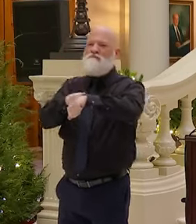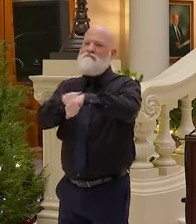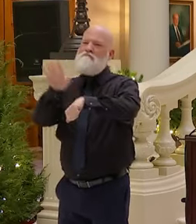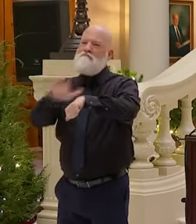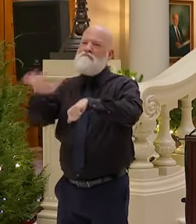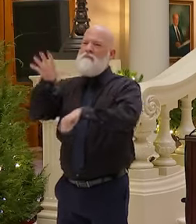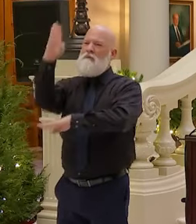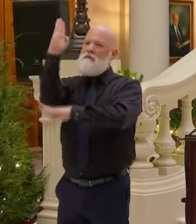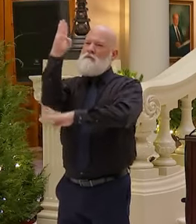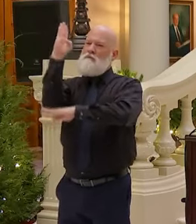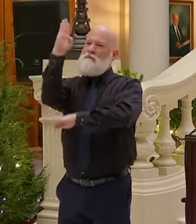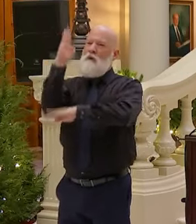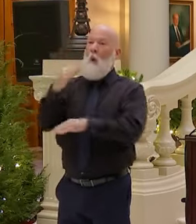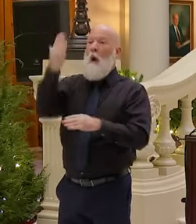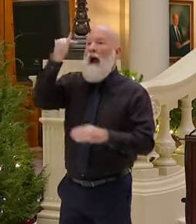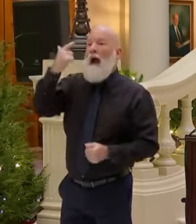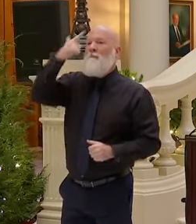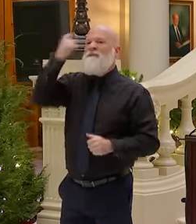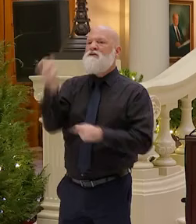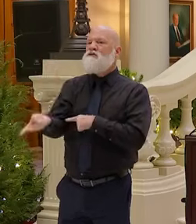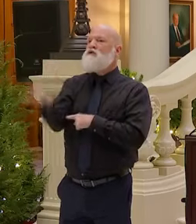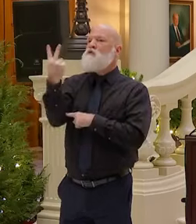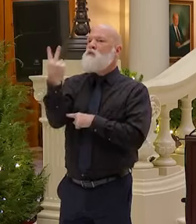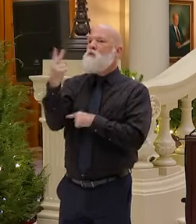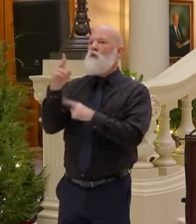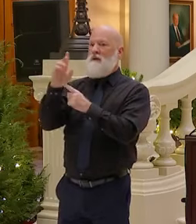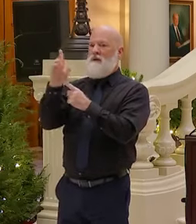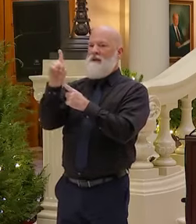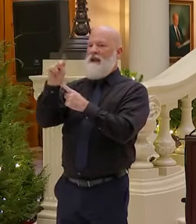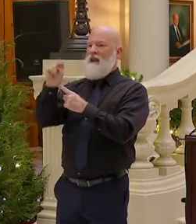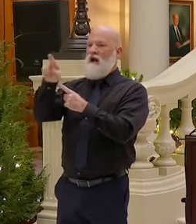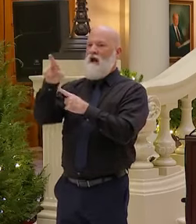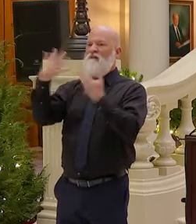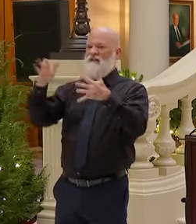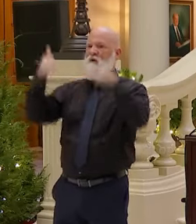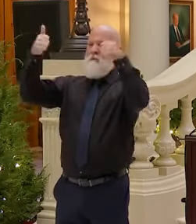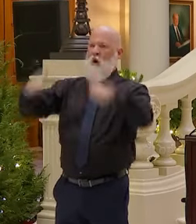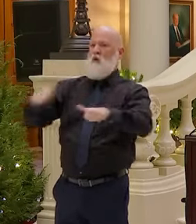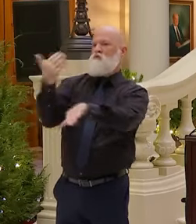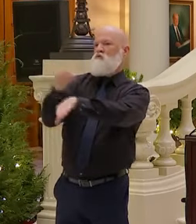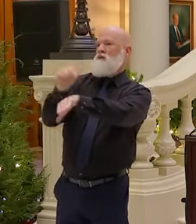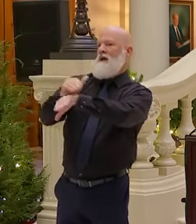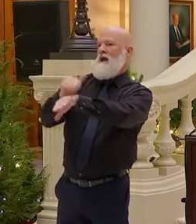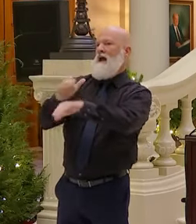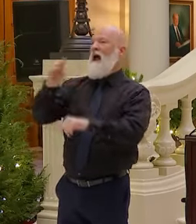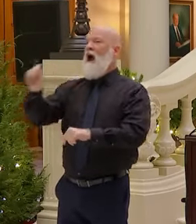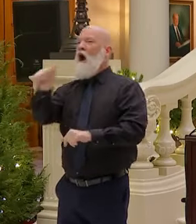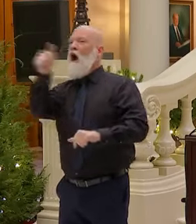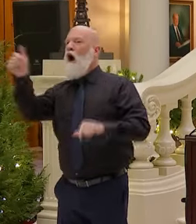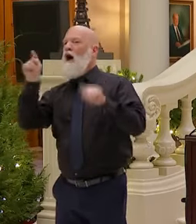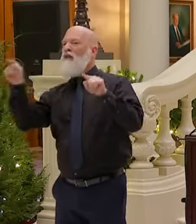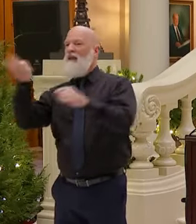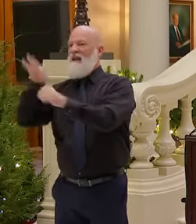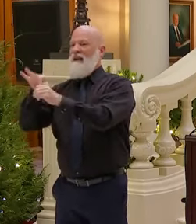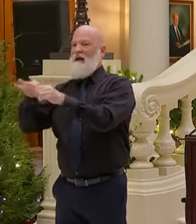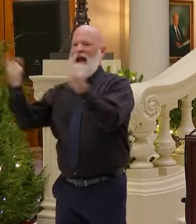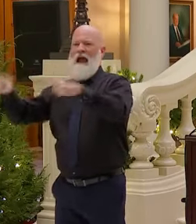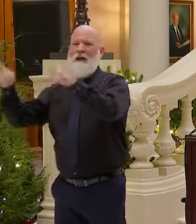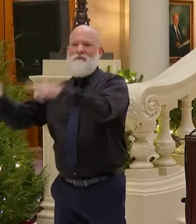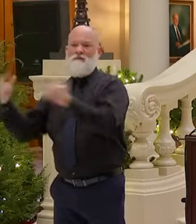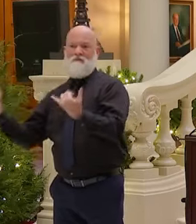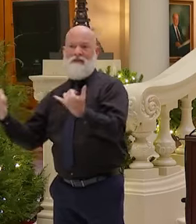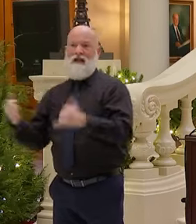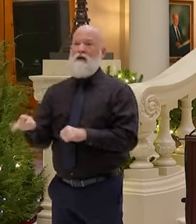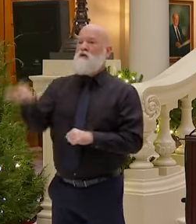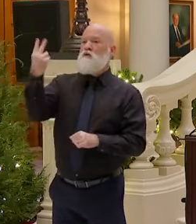have two ENRs going up tonight because the Congressional District 5 is a separate election project from the other state elections. So there'll be two different ones going up. We figured a third one